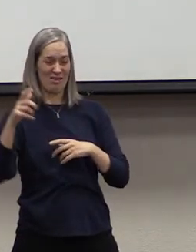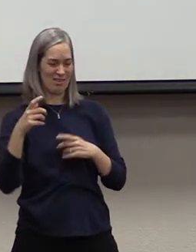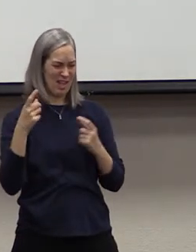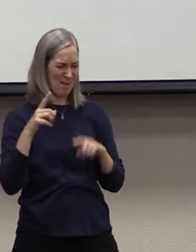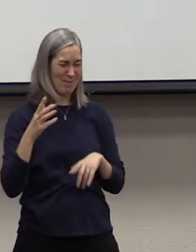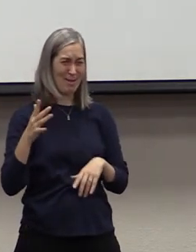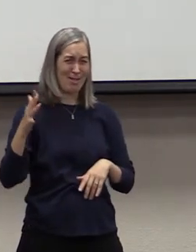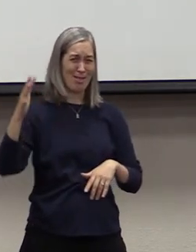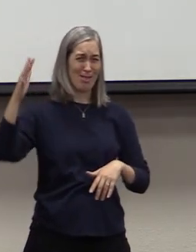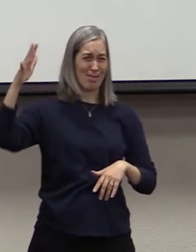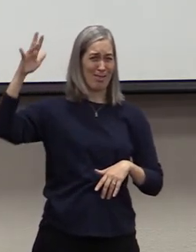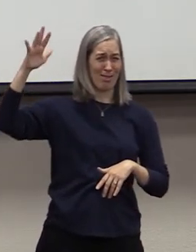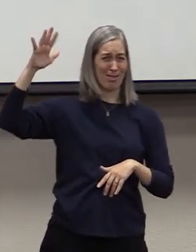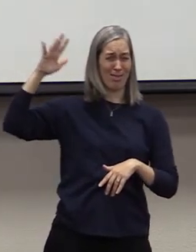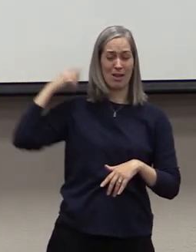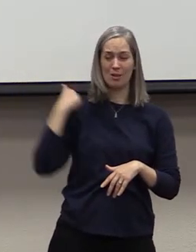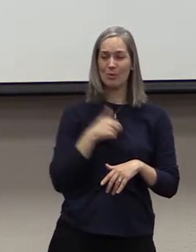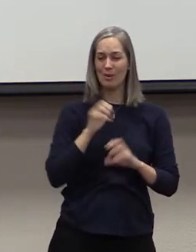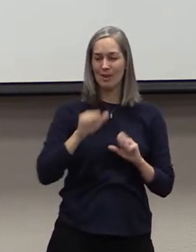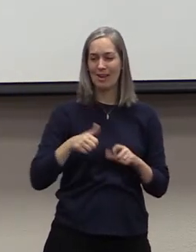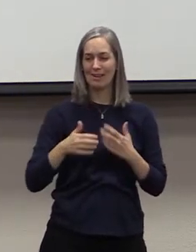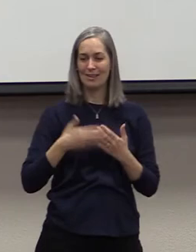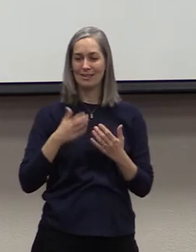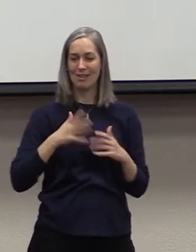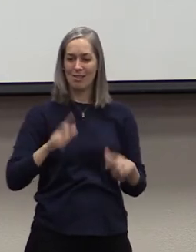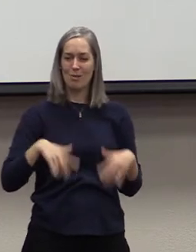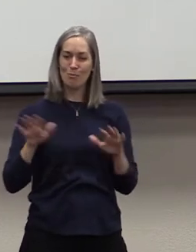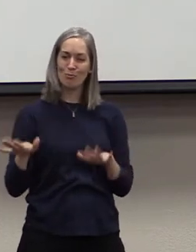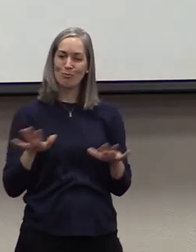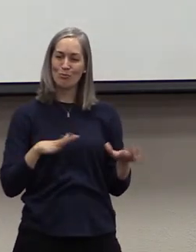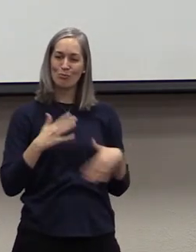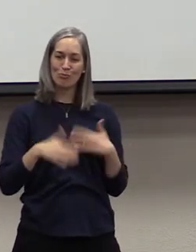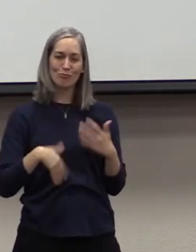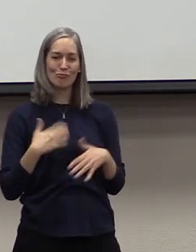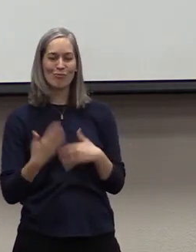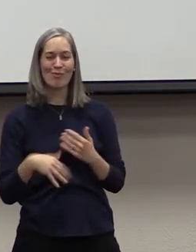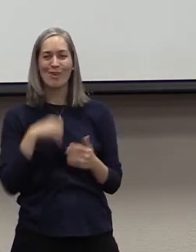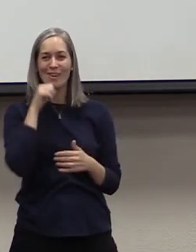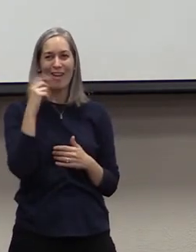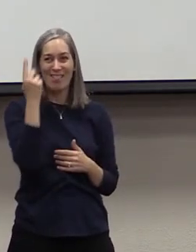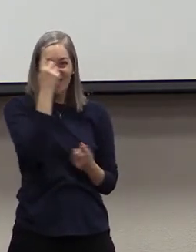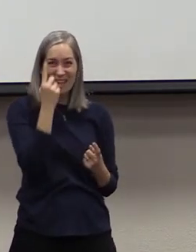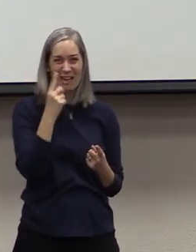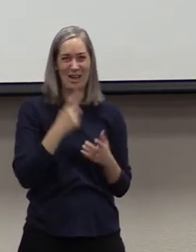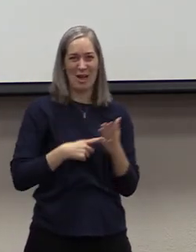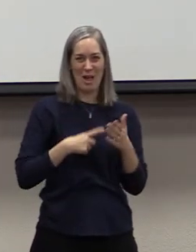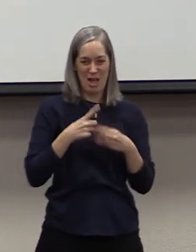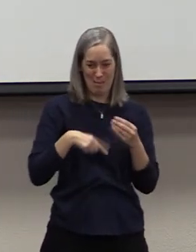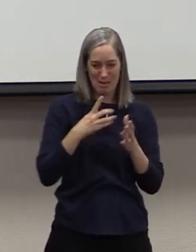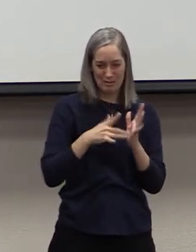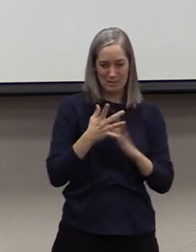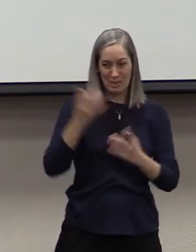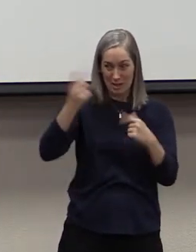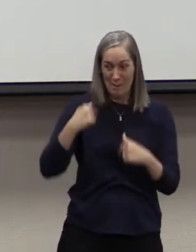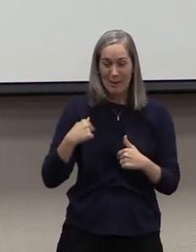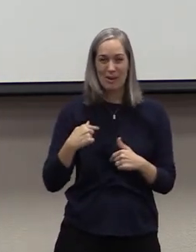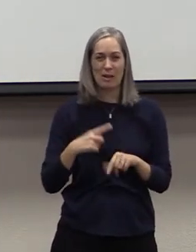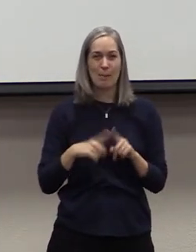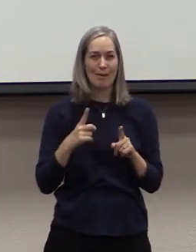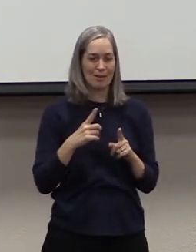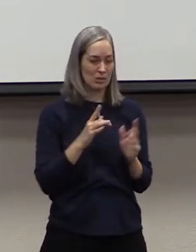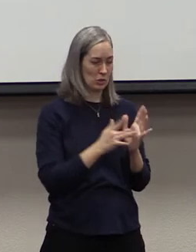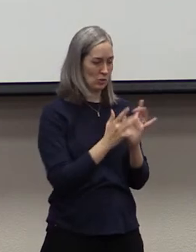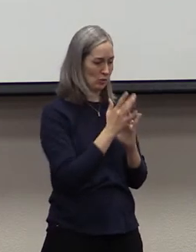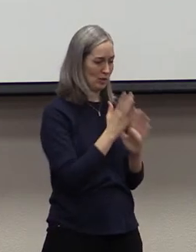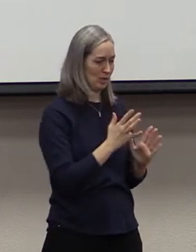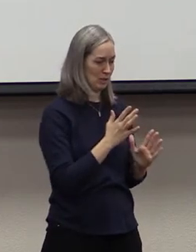lives, not thinking about His return. But for those Christians there in the first century, they just saw Him 20, 30,